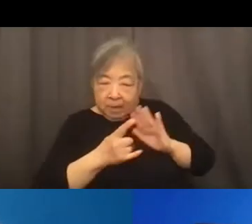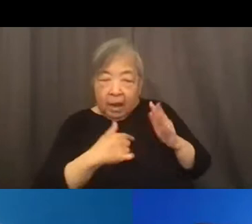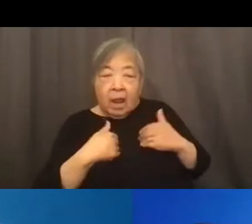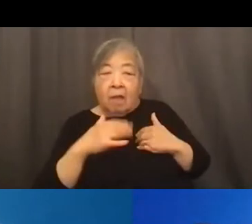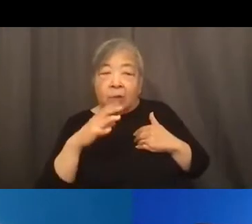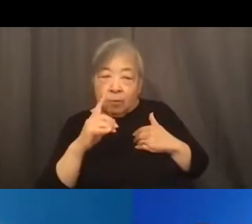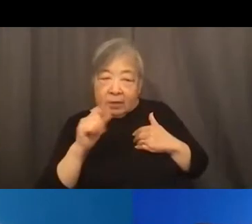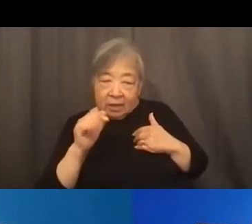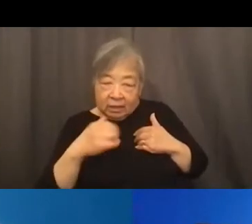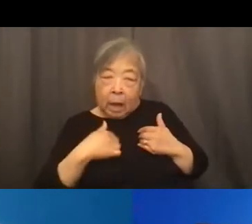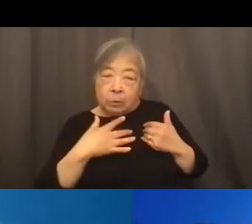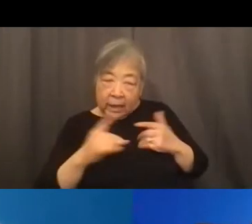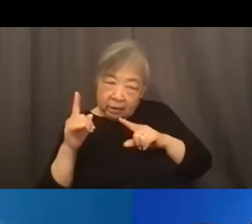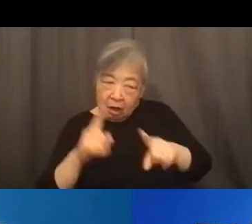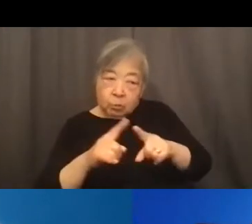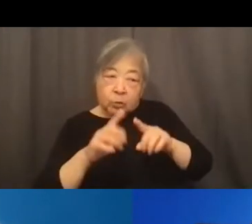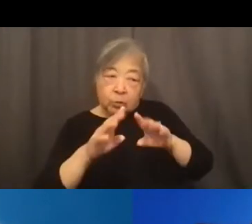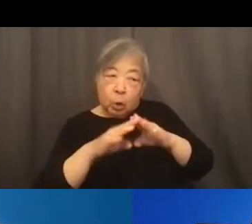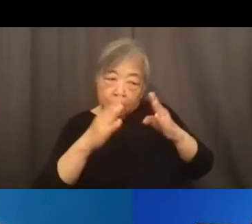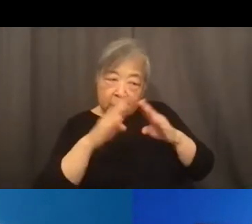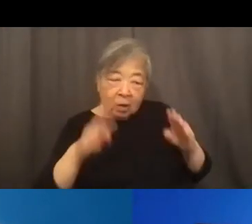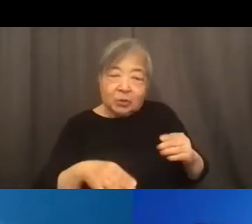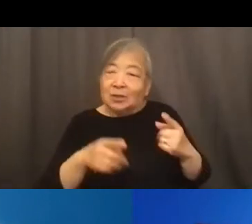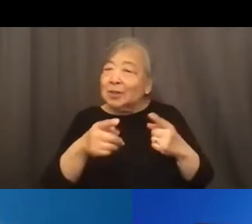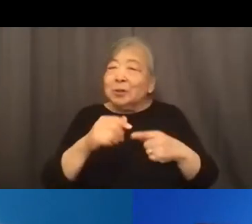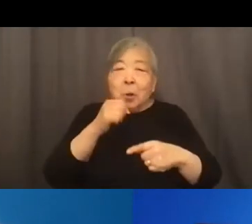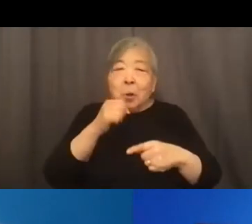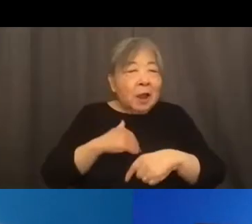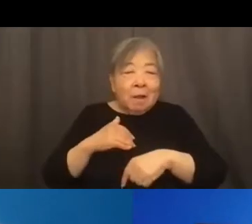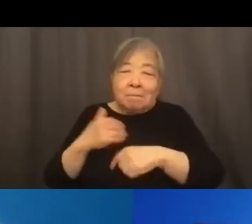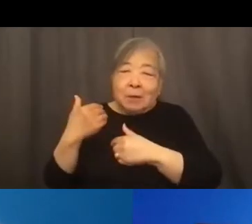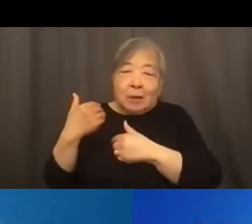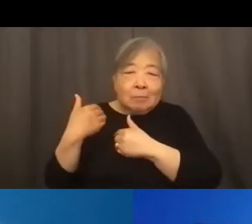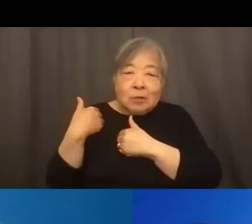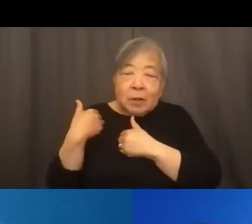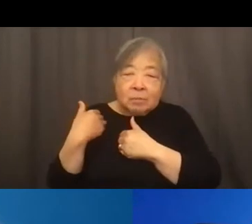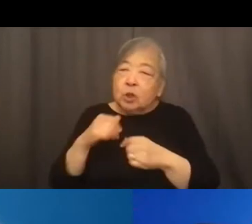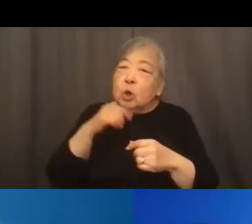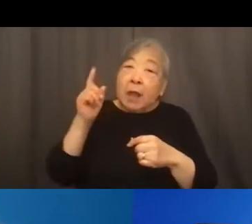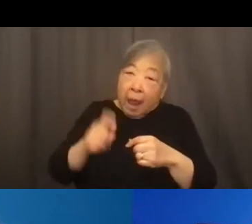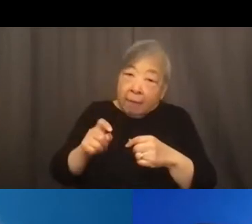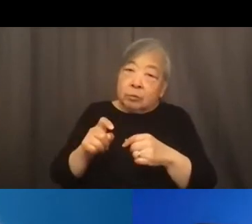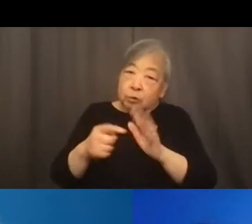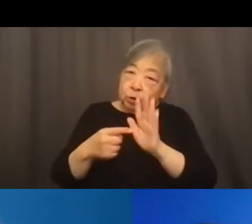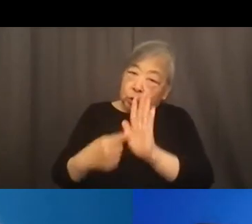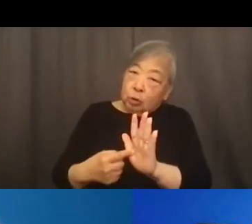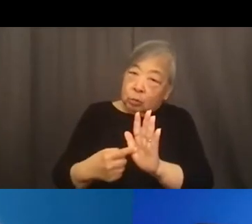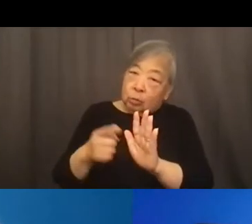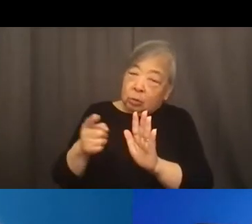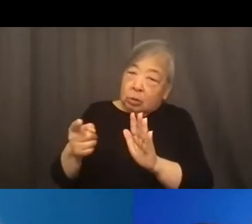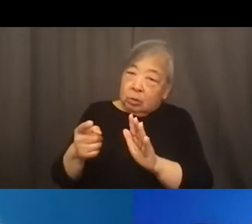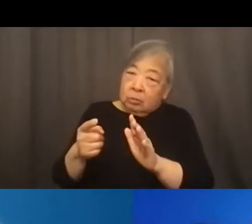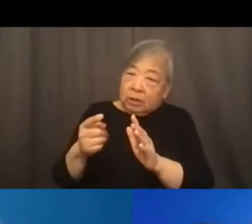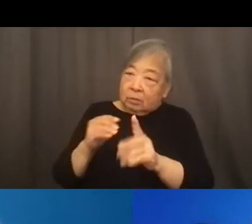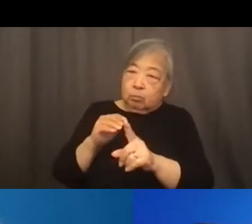you do not have an obligation to expose yourself to potentially fatal condition but